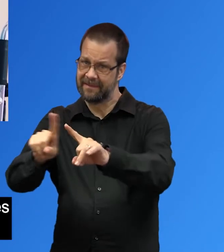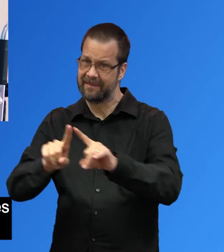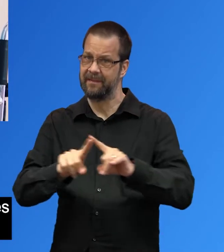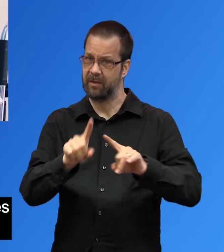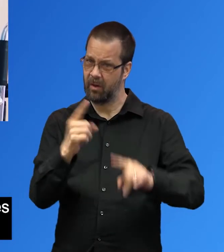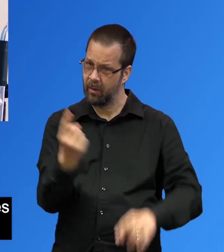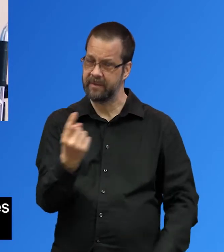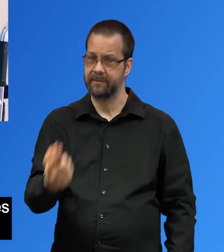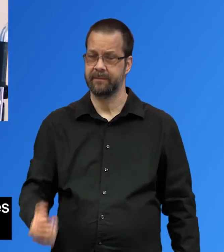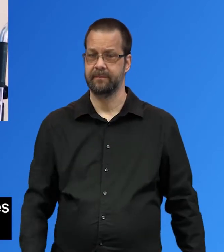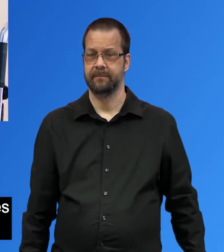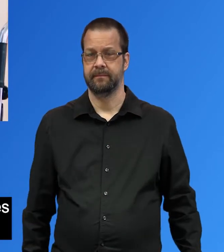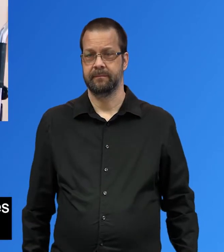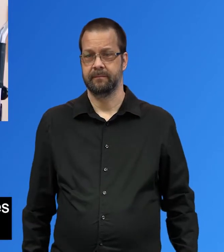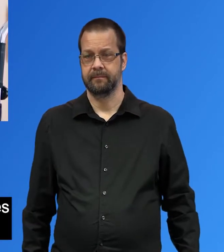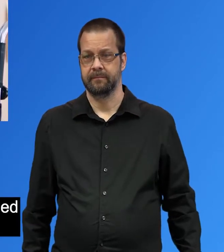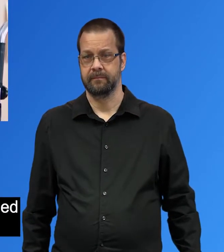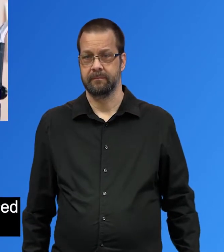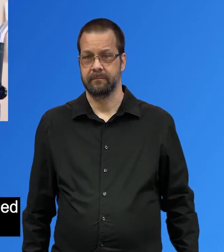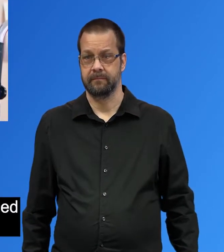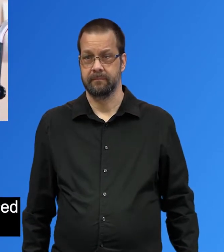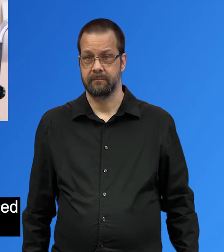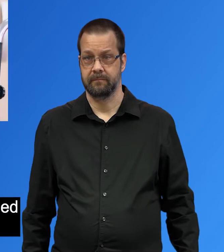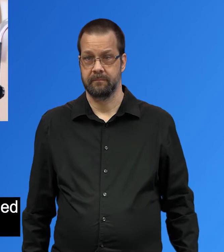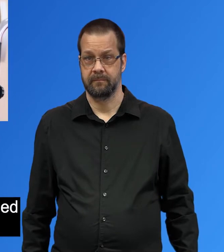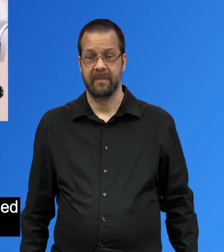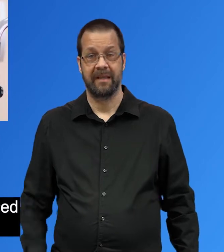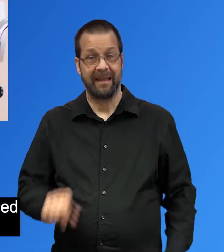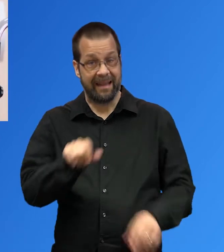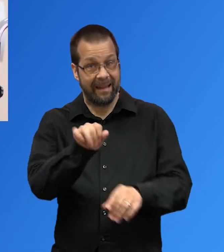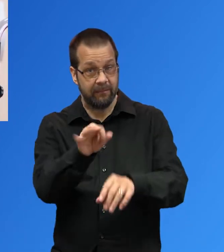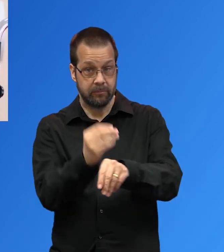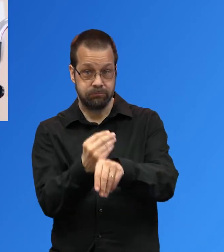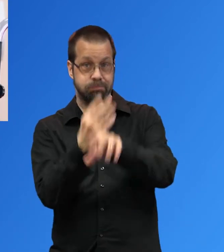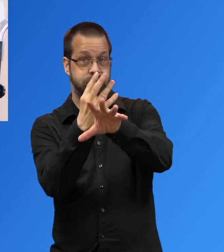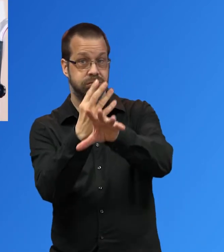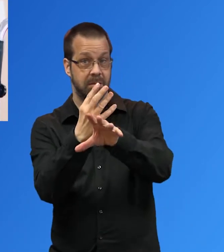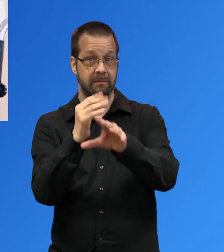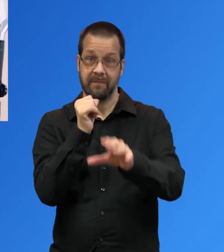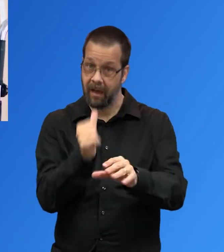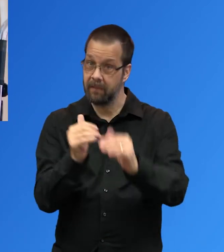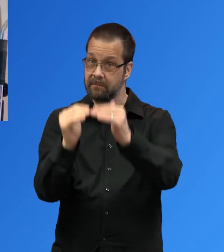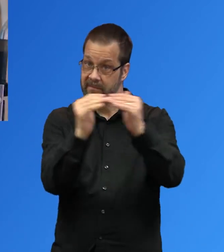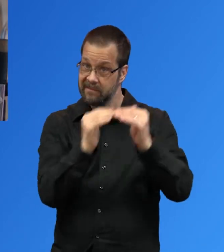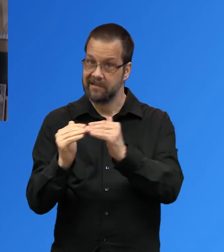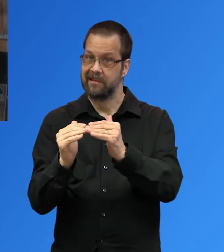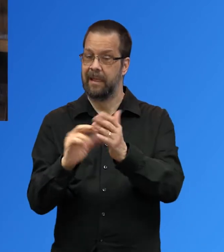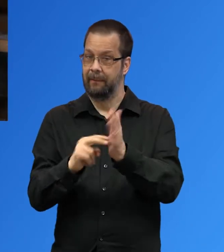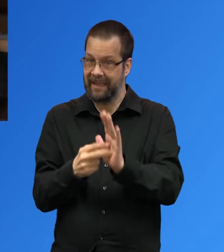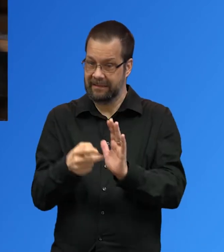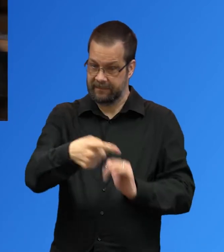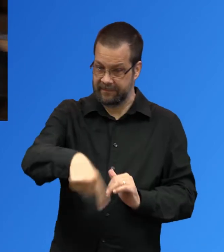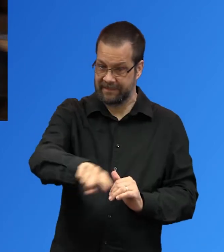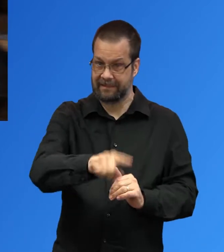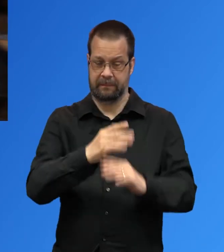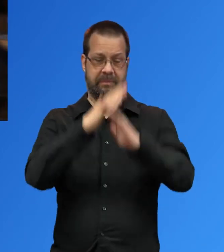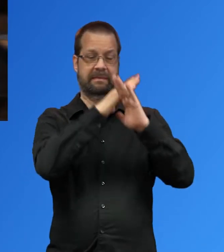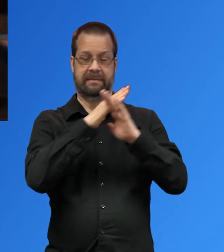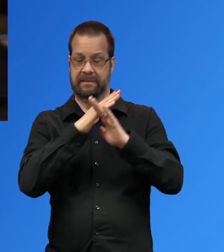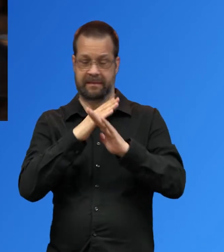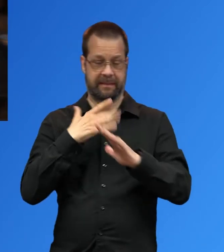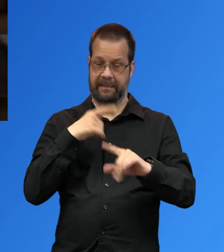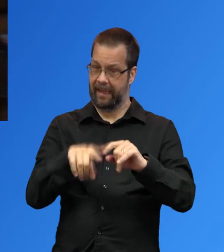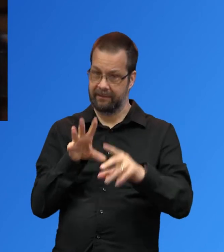Some people with disabilities may encounter barriers when meetings are not planned and conducted with accessible and inclusive features, and they may miss out on